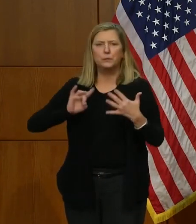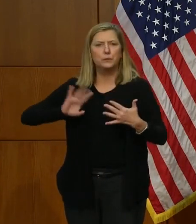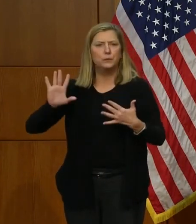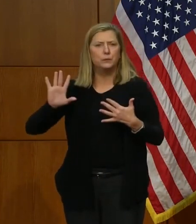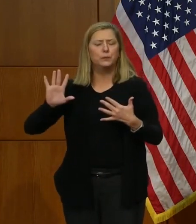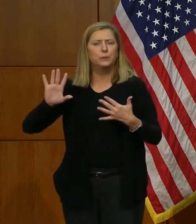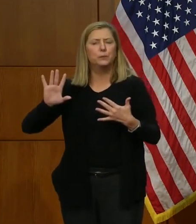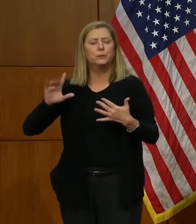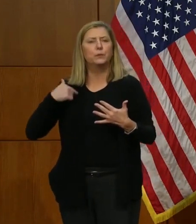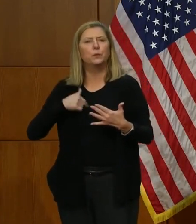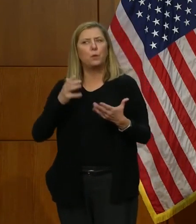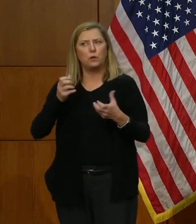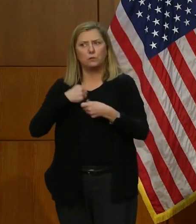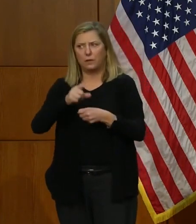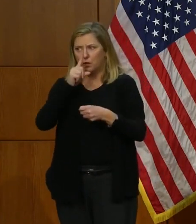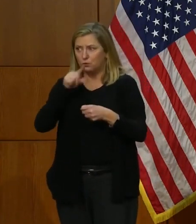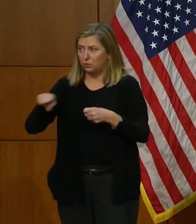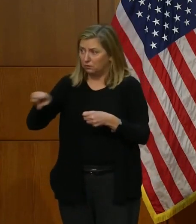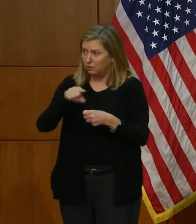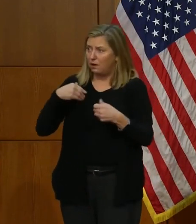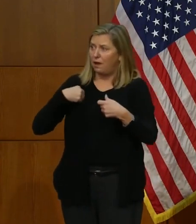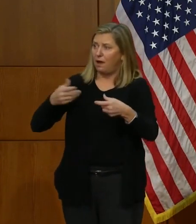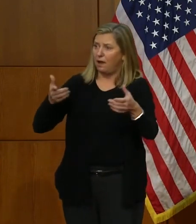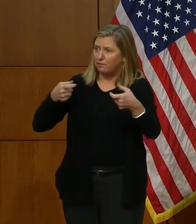that we can to make sure that these people have the services they need.